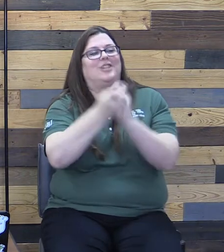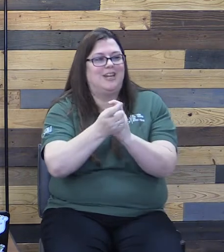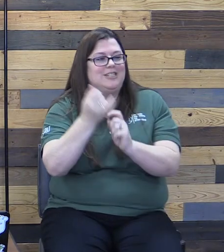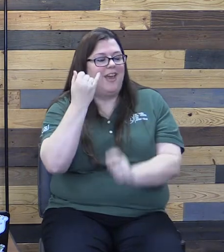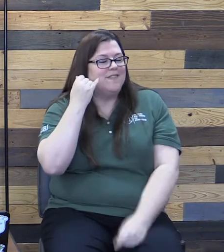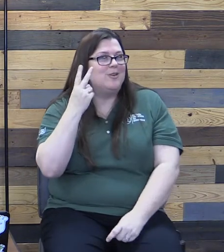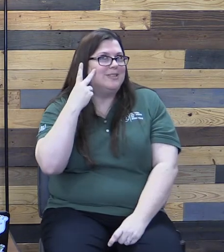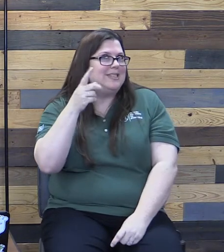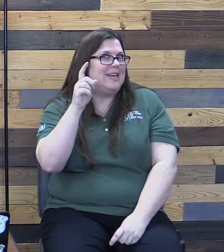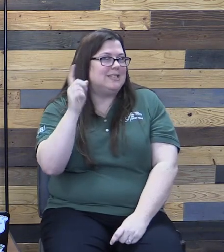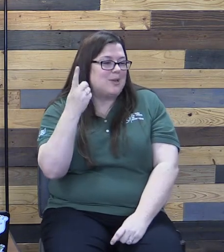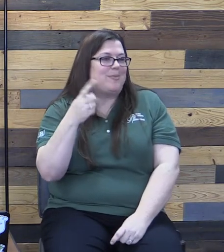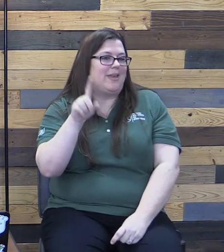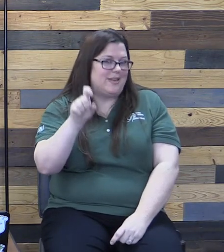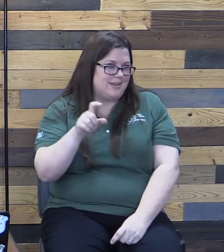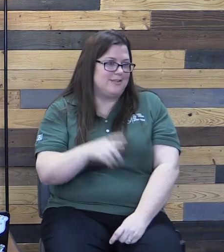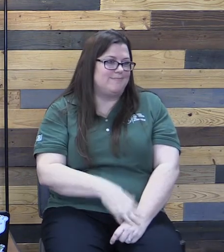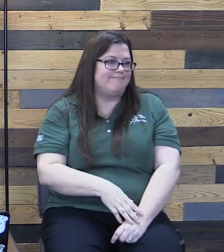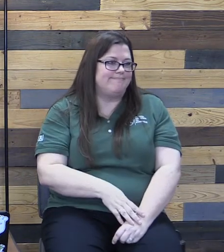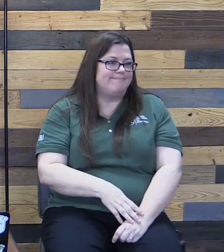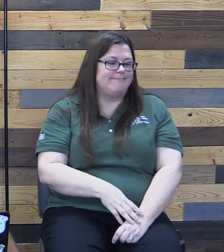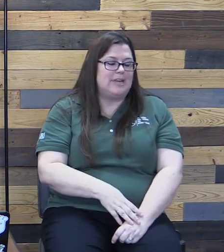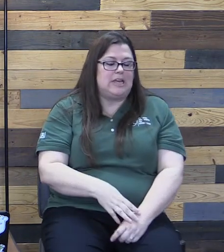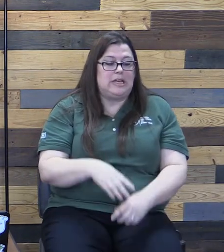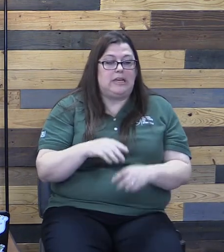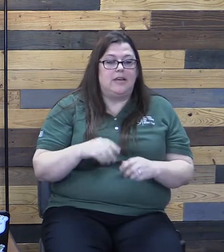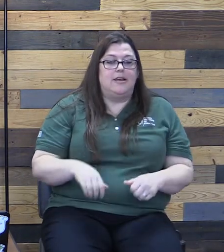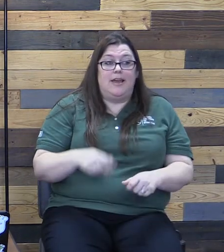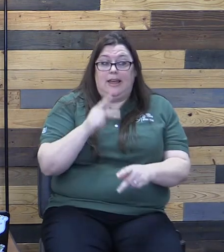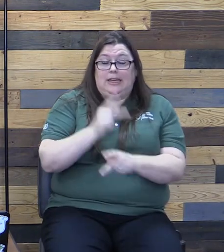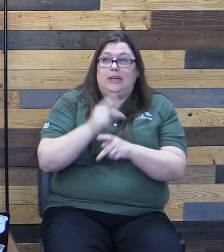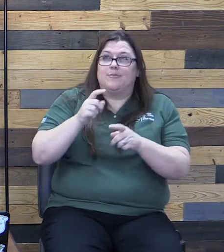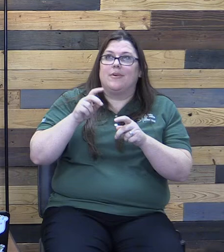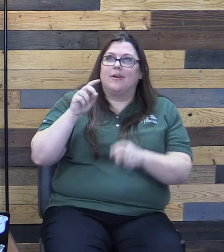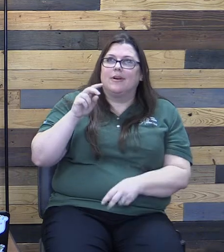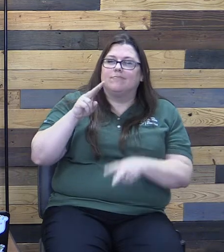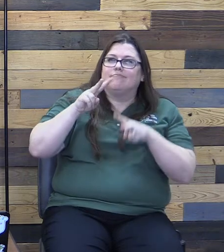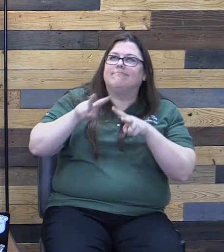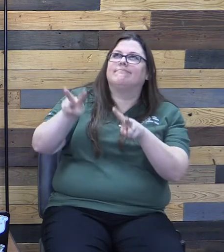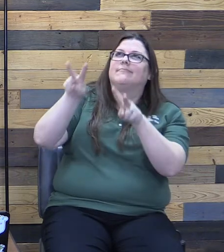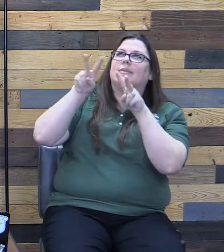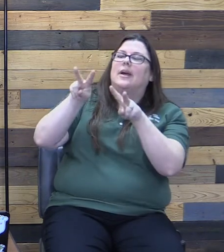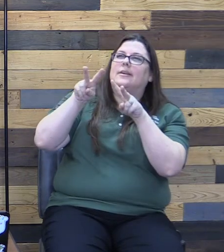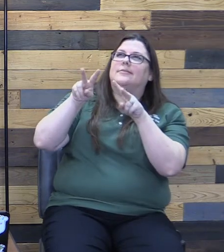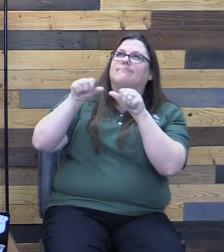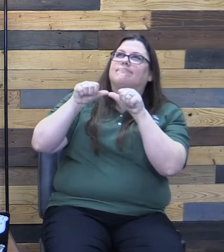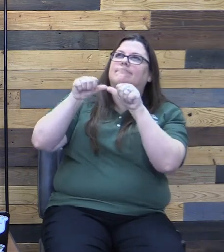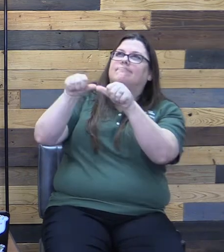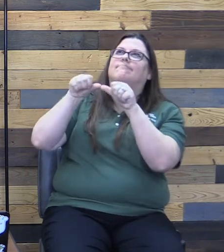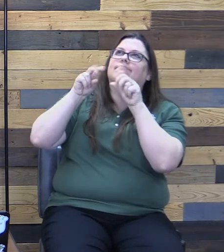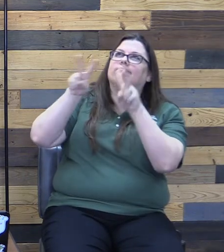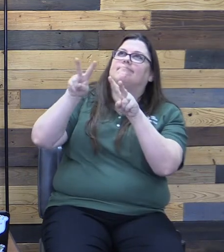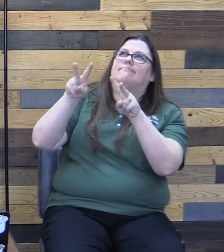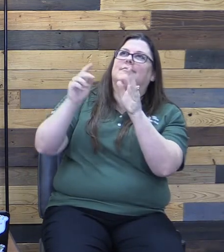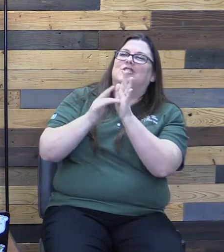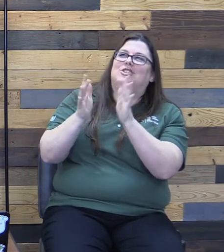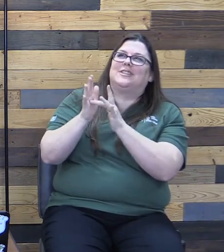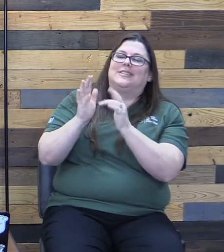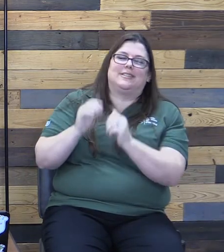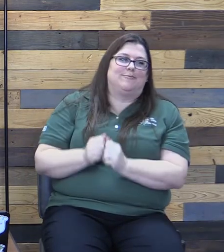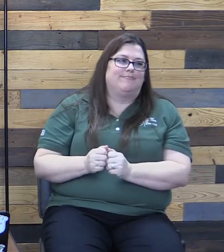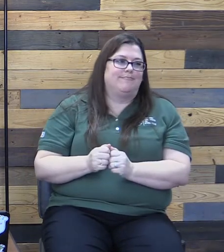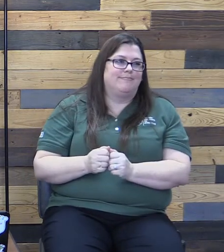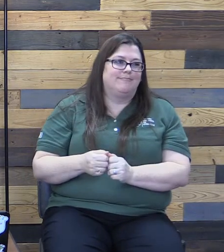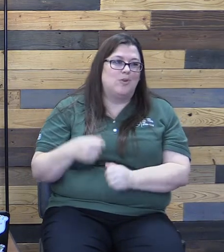what we need to do is keep our eyes on Jesus, because what he showed us, that's what we should imitate. Again, what's important to him is